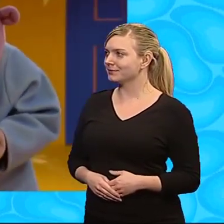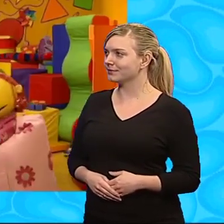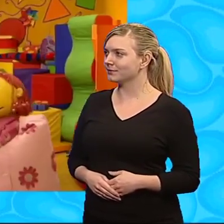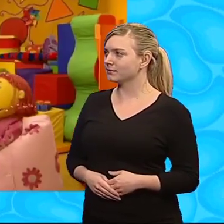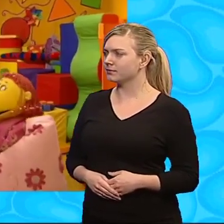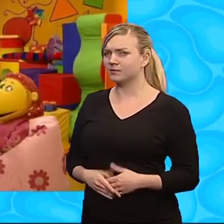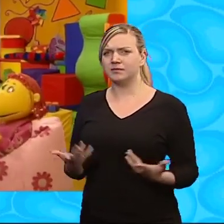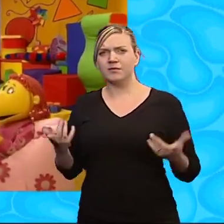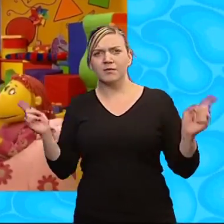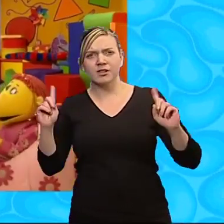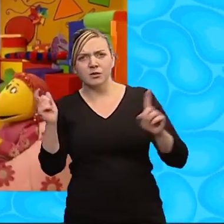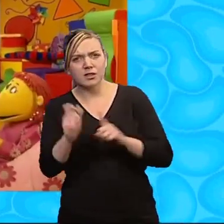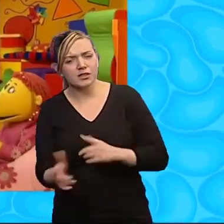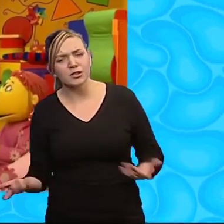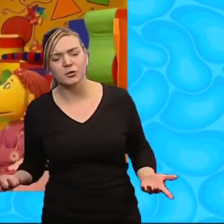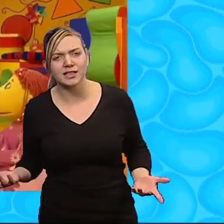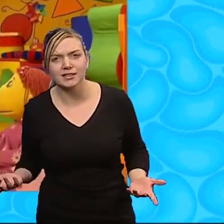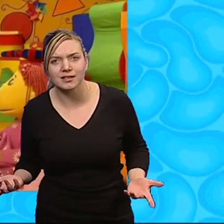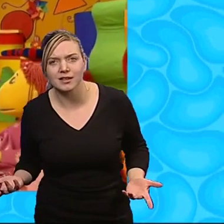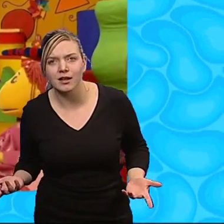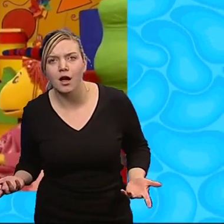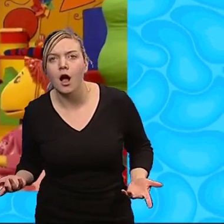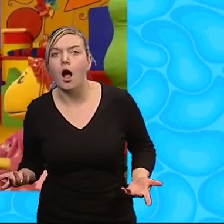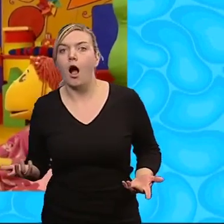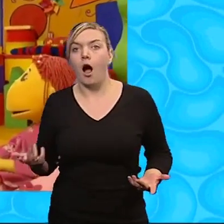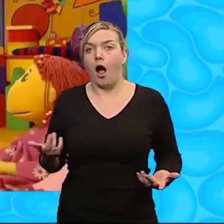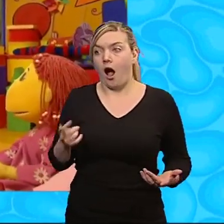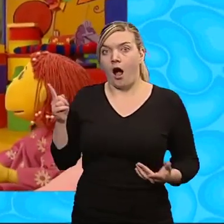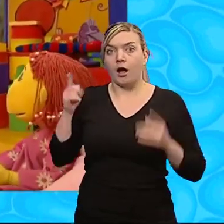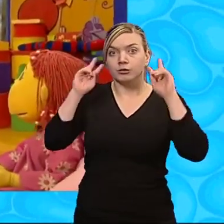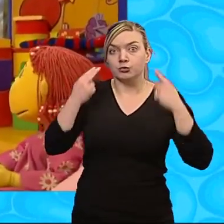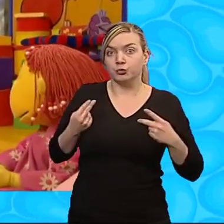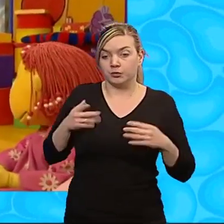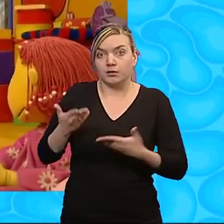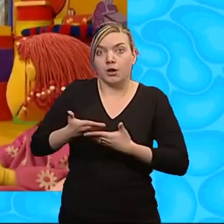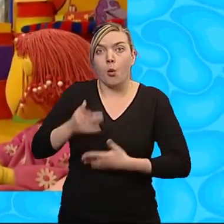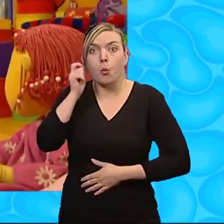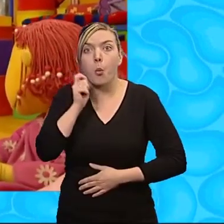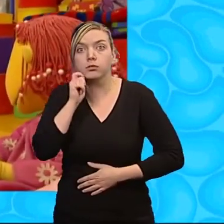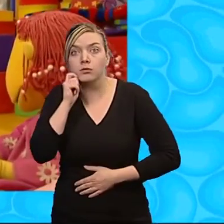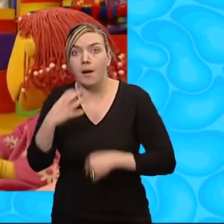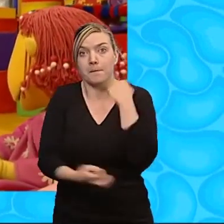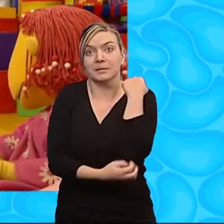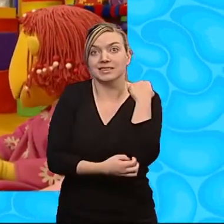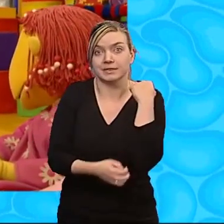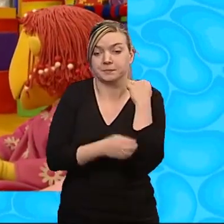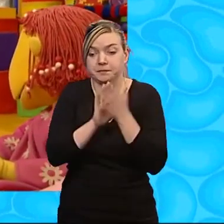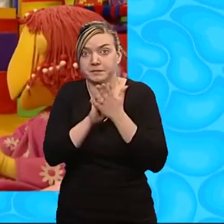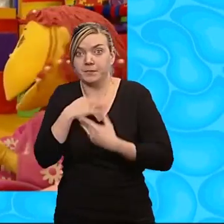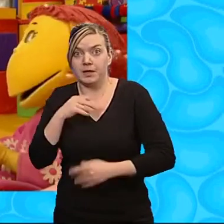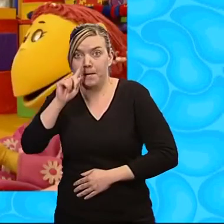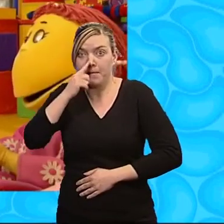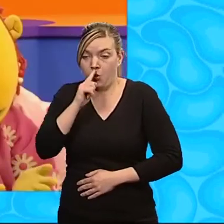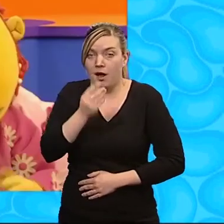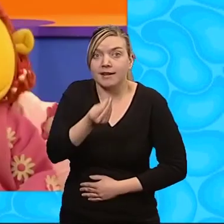What are you doing, Milo? Oh, come and look, Biz! Judy let me have some water and some biscuits! So my pet mouse will have